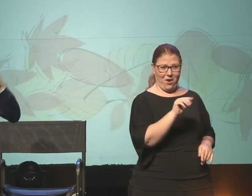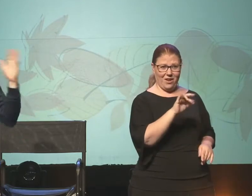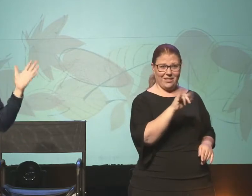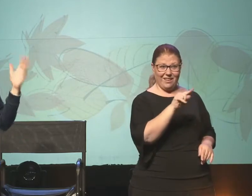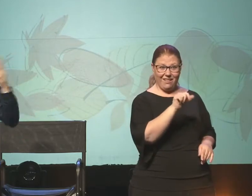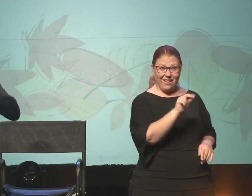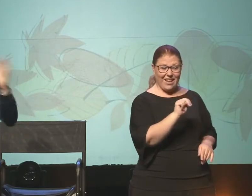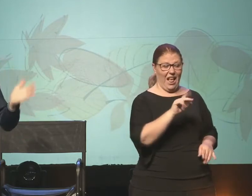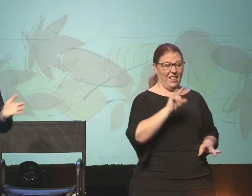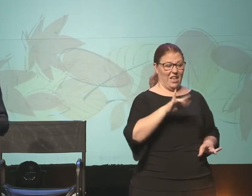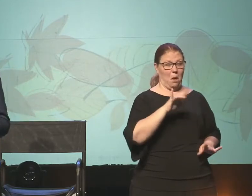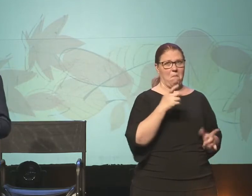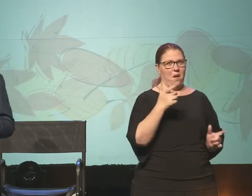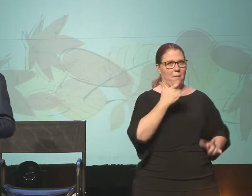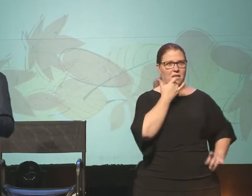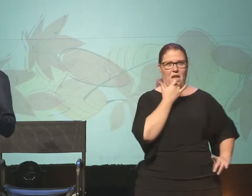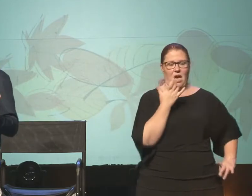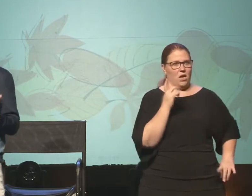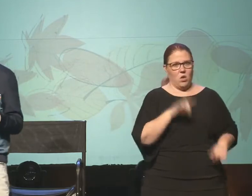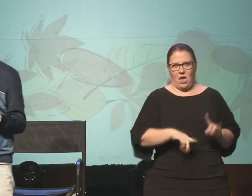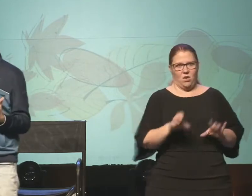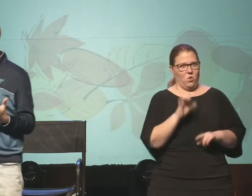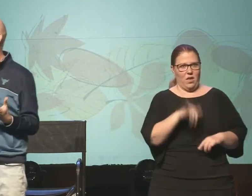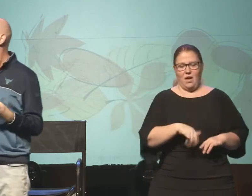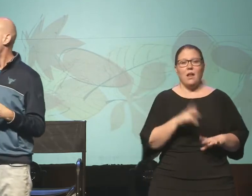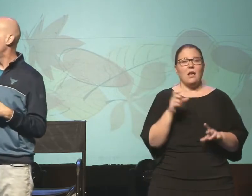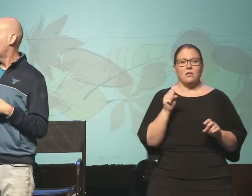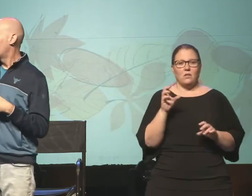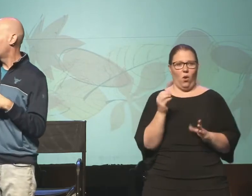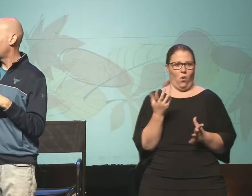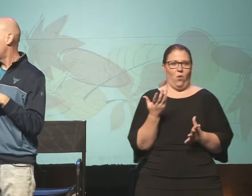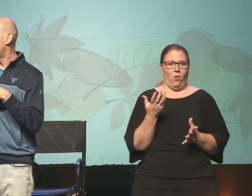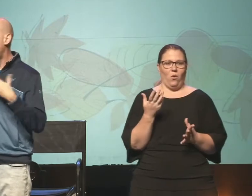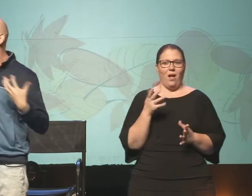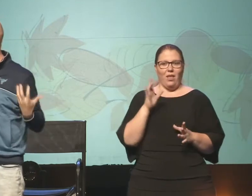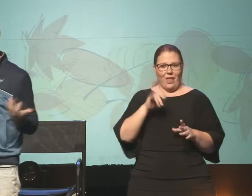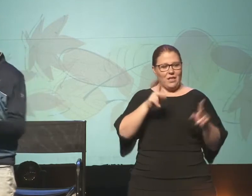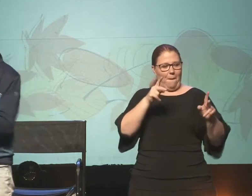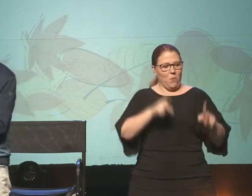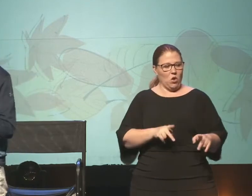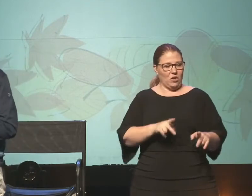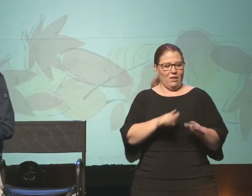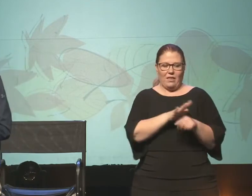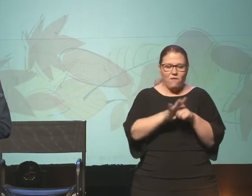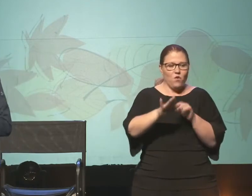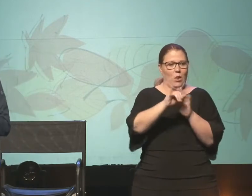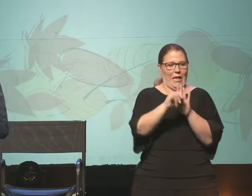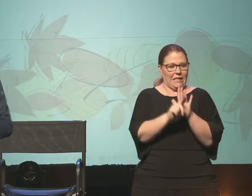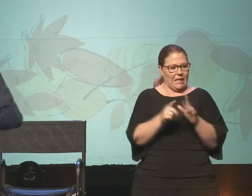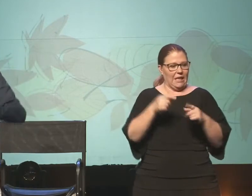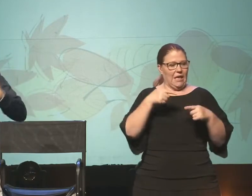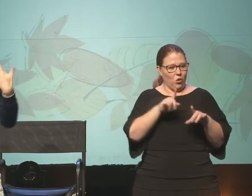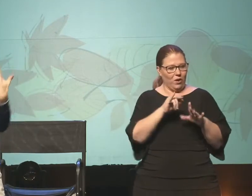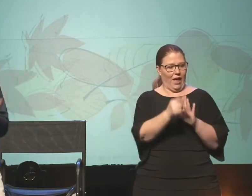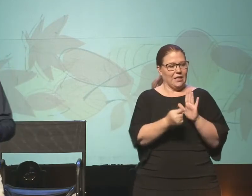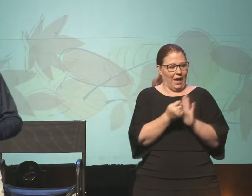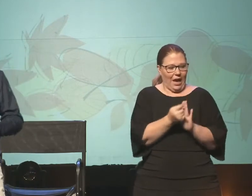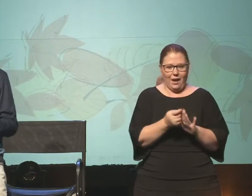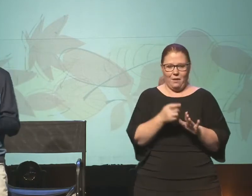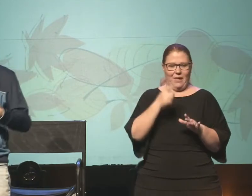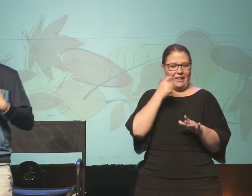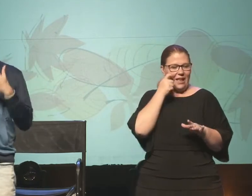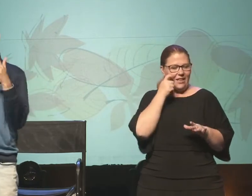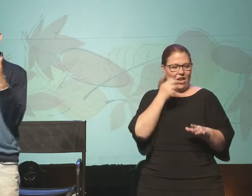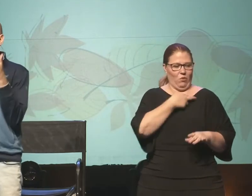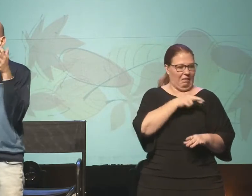was one of the biggest mistakes any person could ever make. So a Samaritan would have been a person whose real, their total identity in this time frame, their religious identity, their ethnic